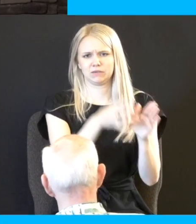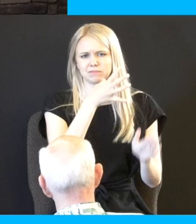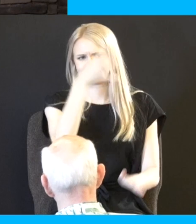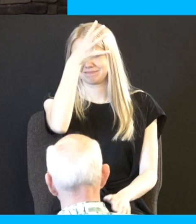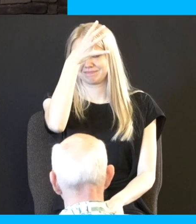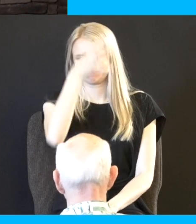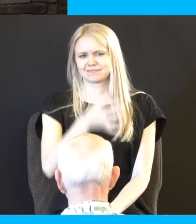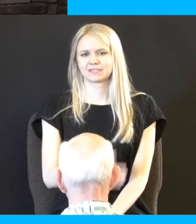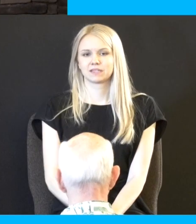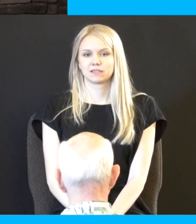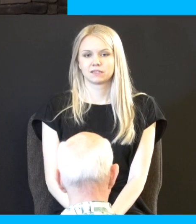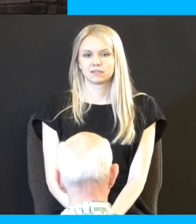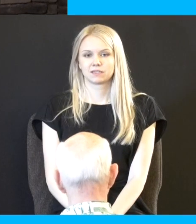but this brings up an interesting discussion